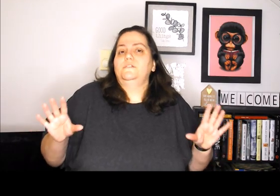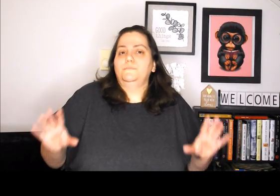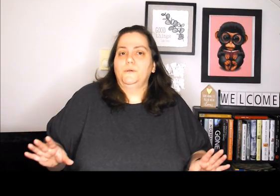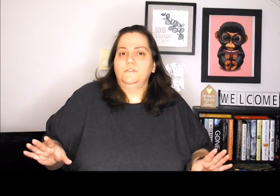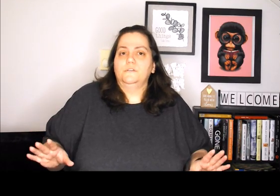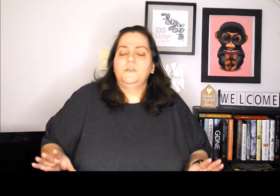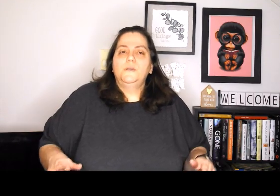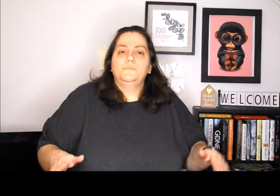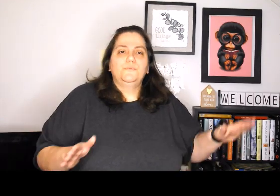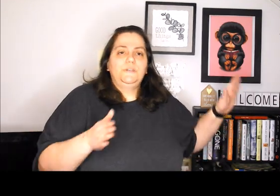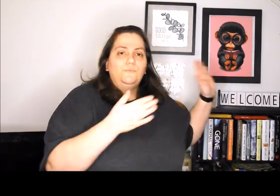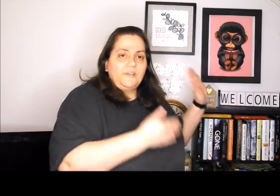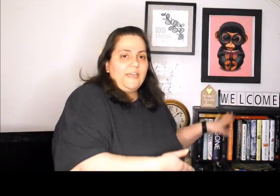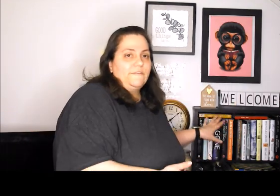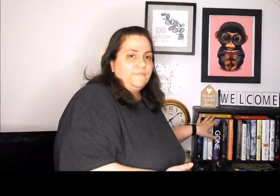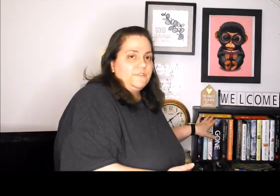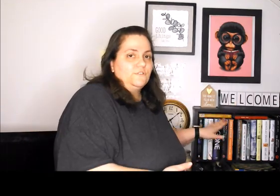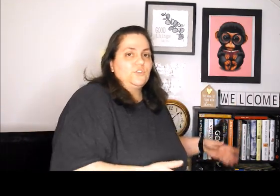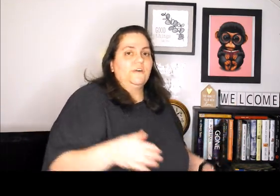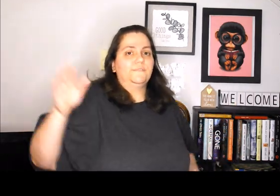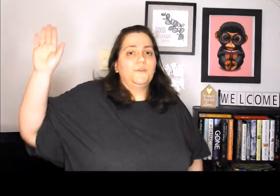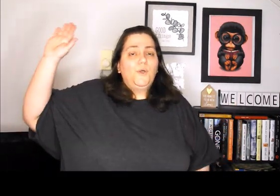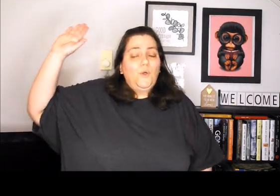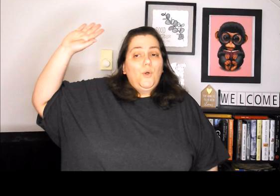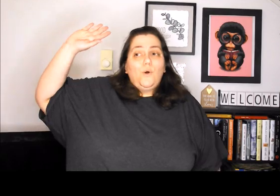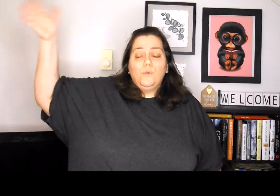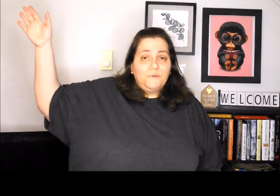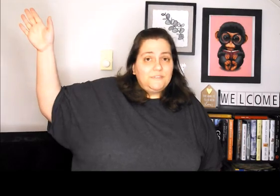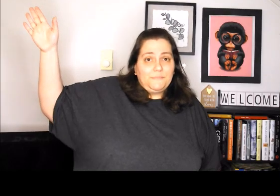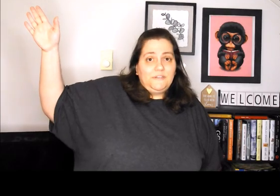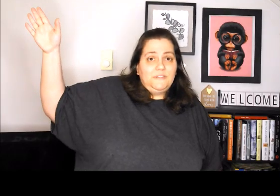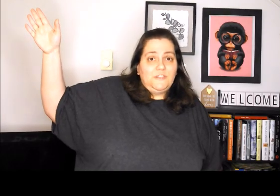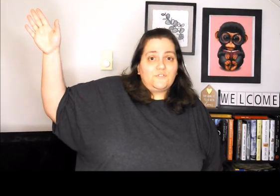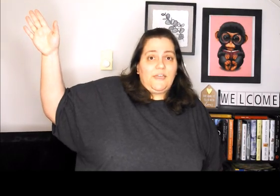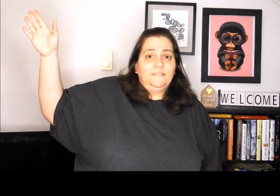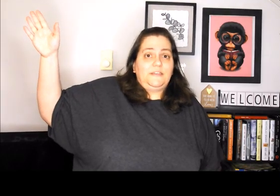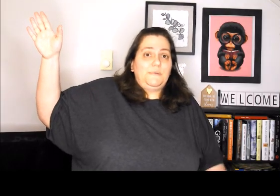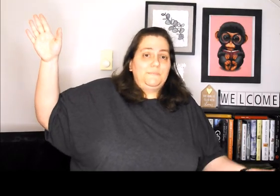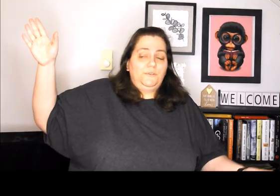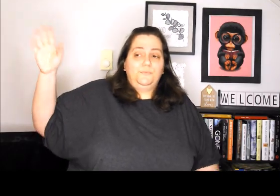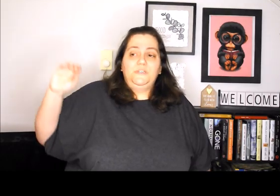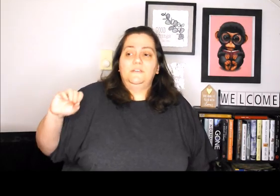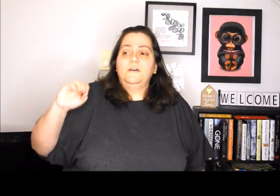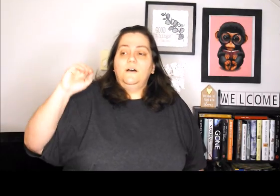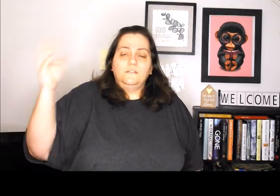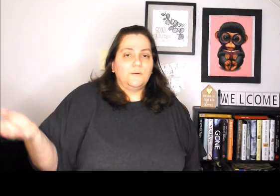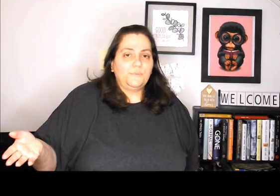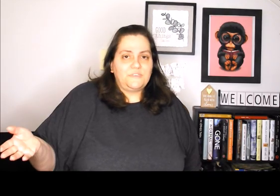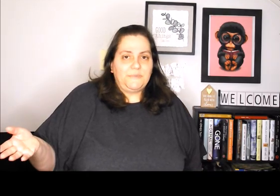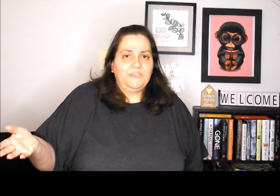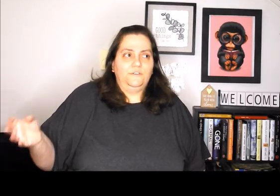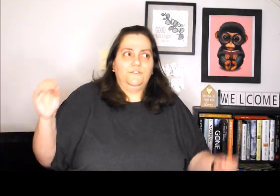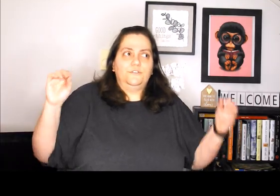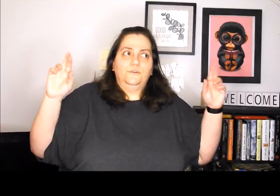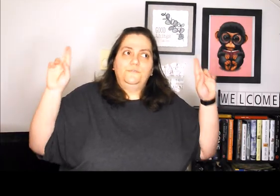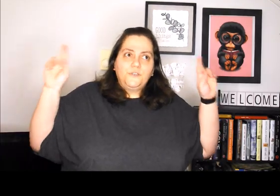disposal between what I have on physical shelves, old books that my teenager has that I might be to read, along with what's on my Kindle. So fingers